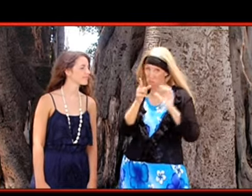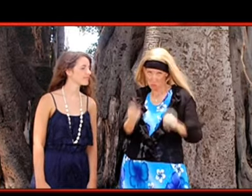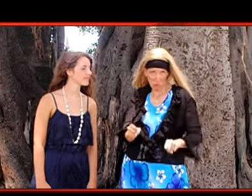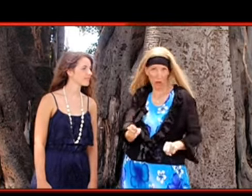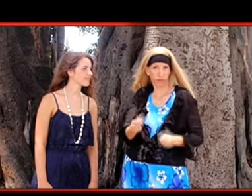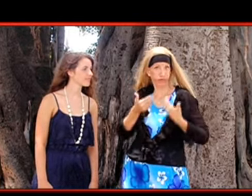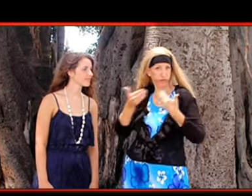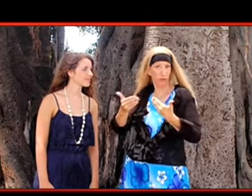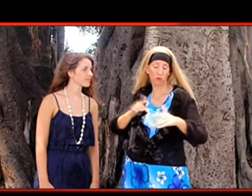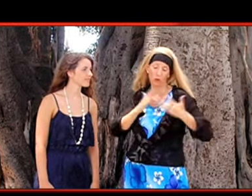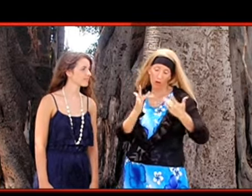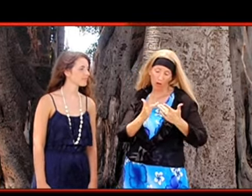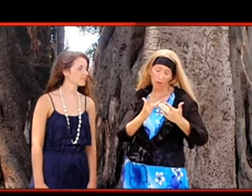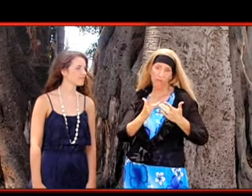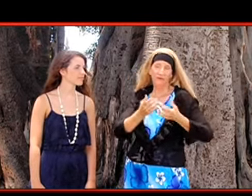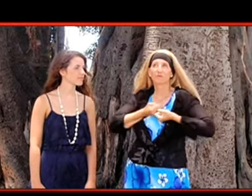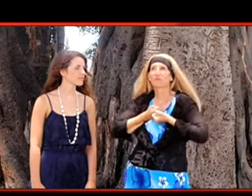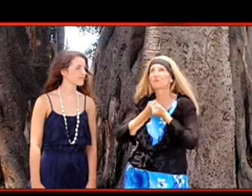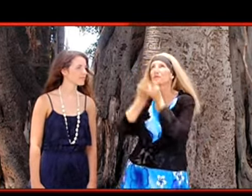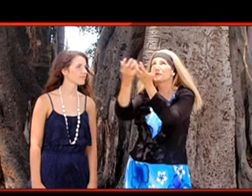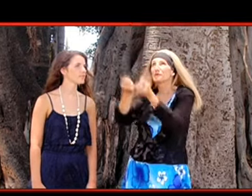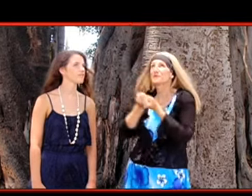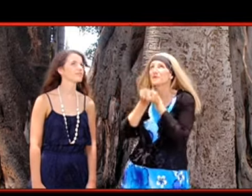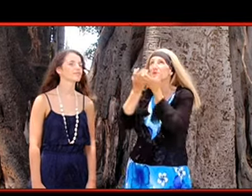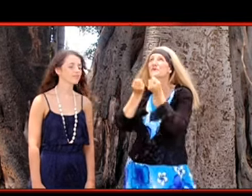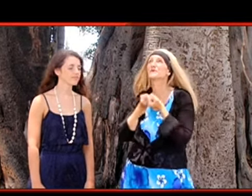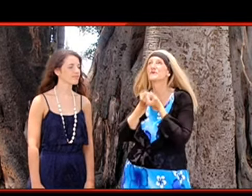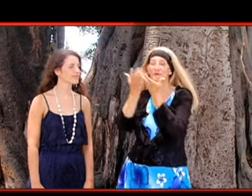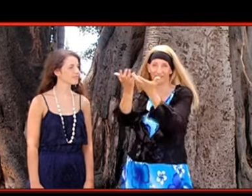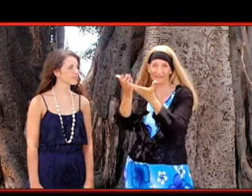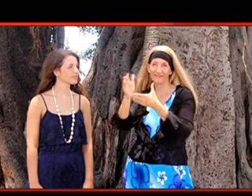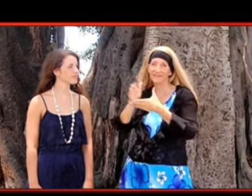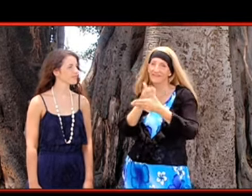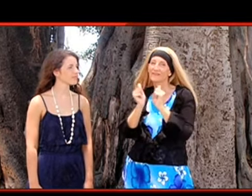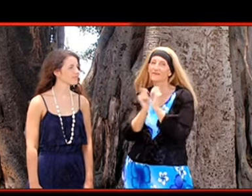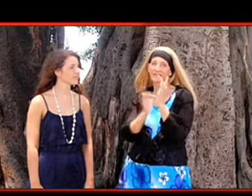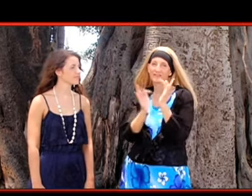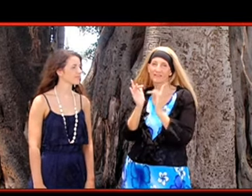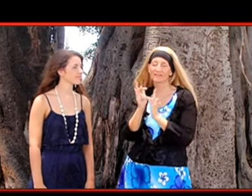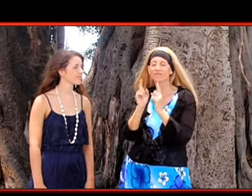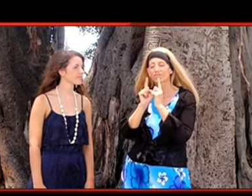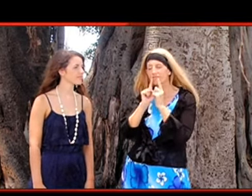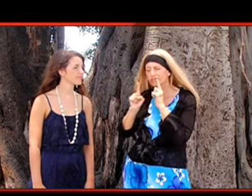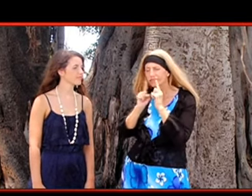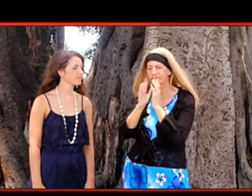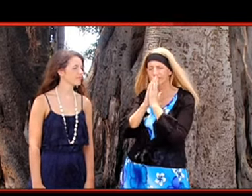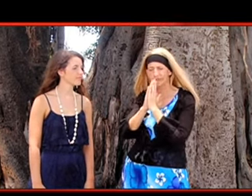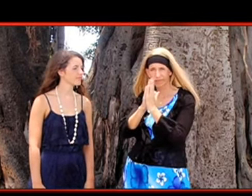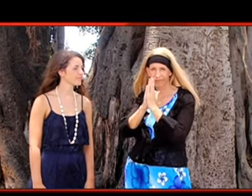in Jesus. You can go ahead and take your heart and pour it out to Jesus. Tell him what you're feeling. Share with Jesus. Talk with him.